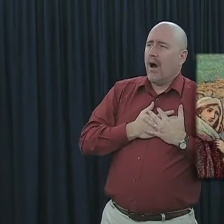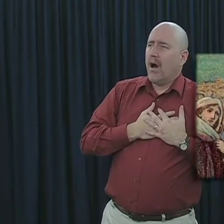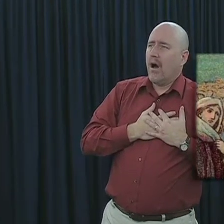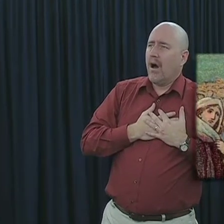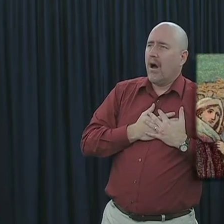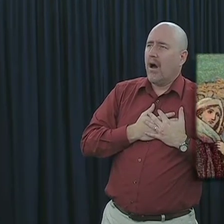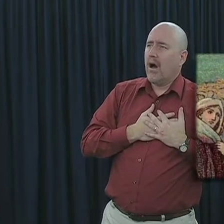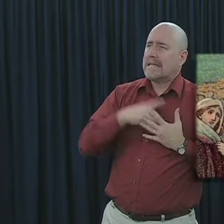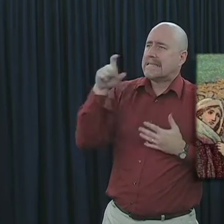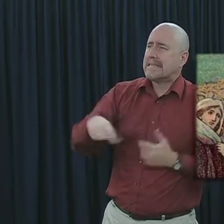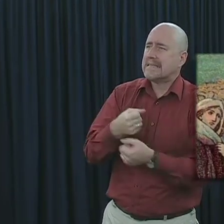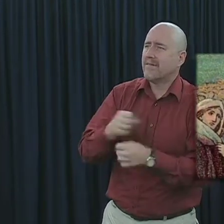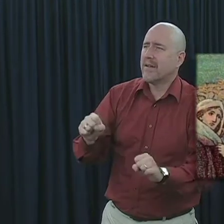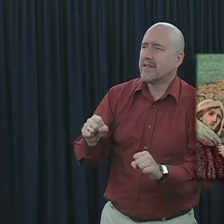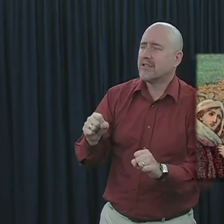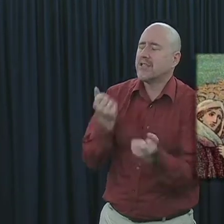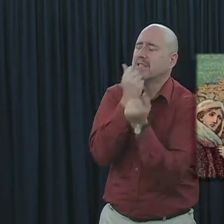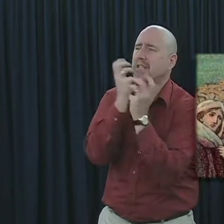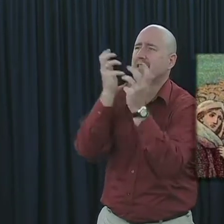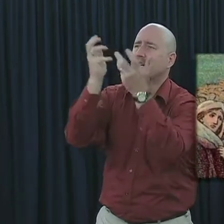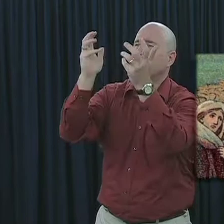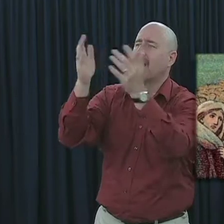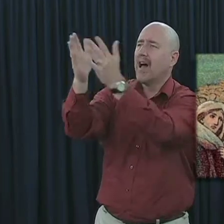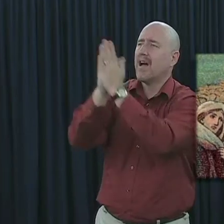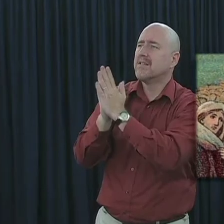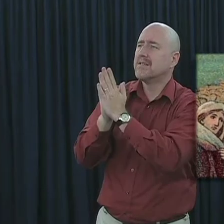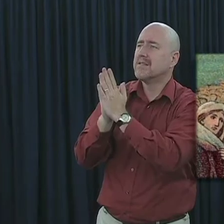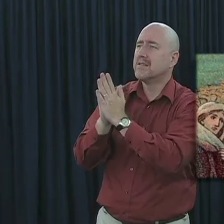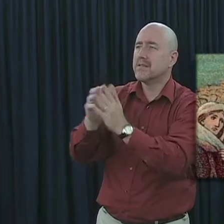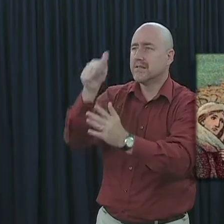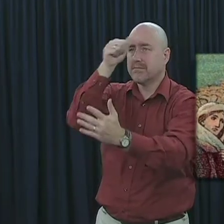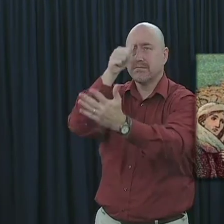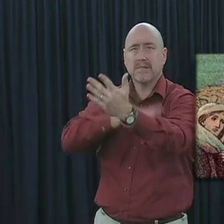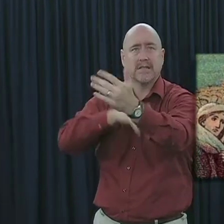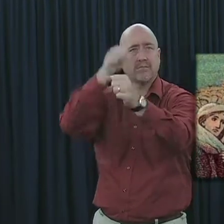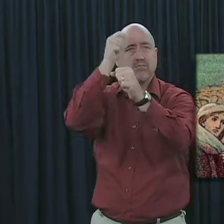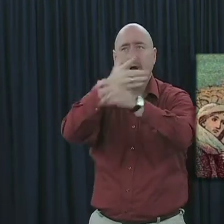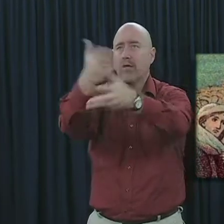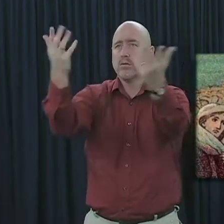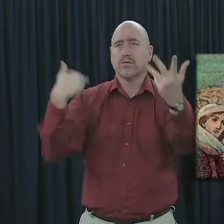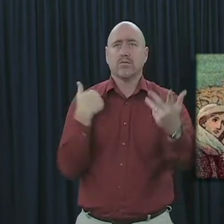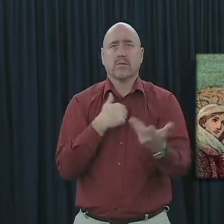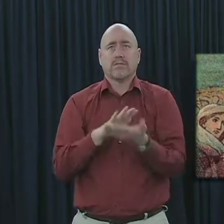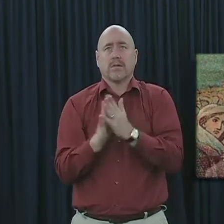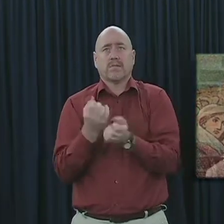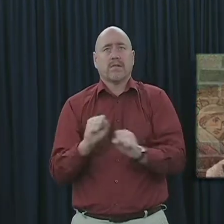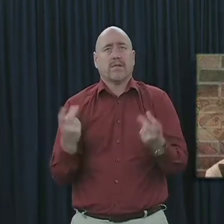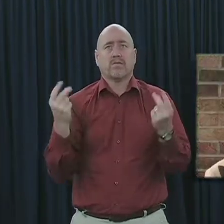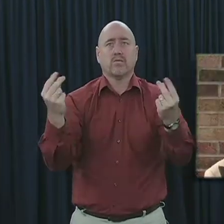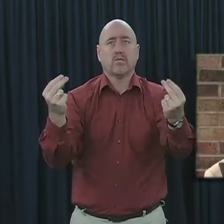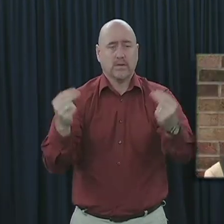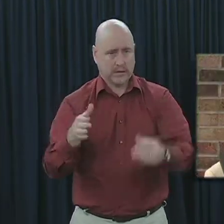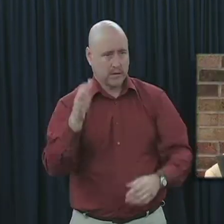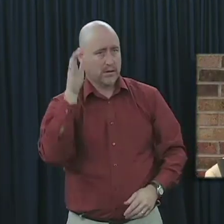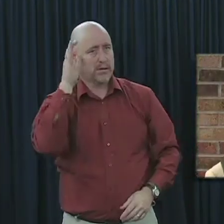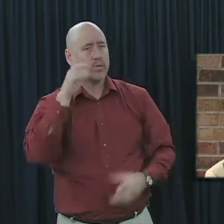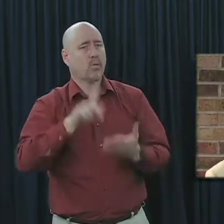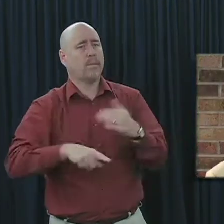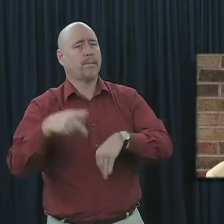need of salvation cried out in belief asking, Men and brethren, what shall we do? Listen to what Peter told them to do